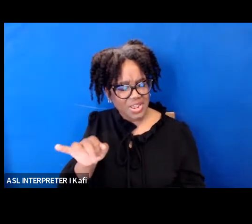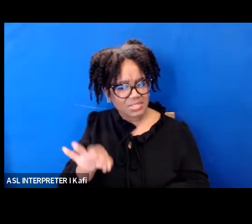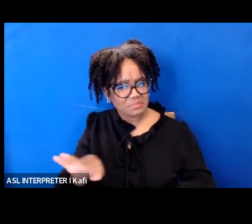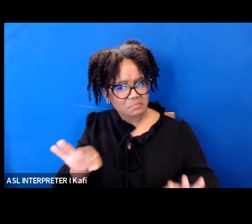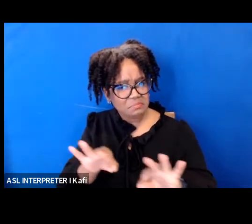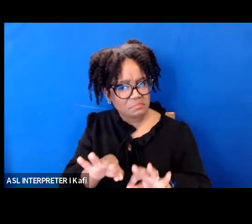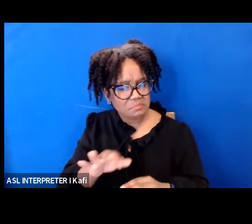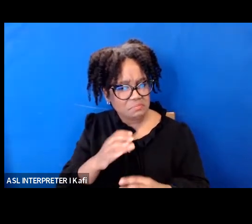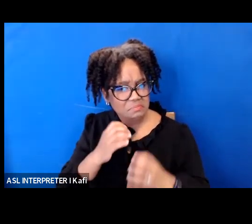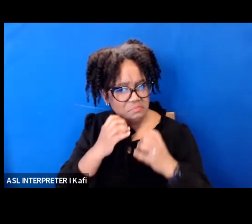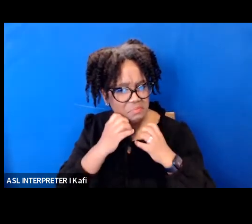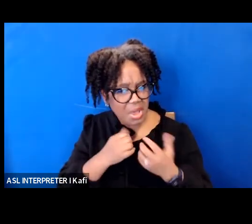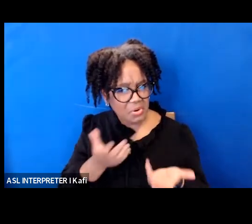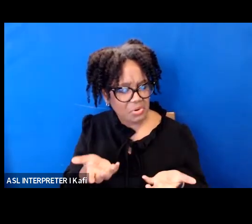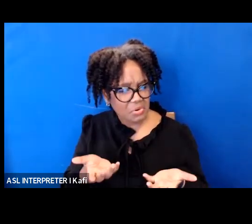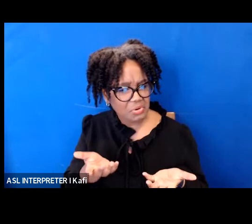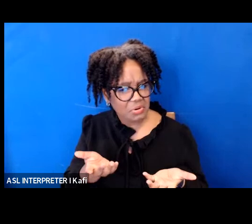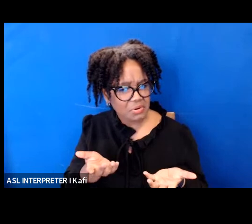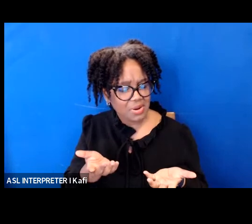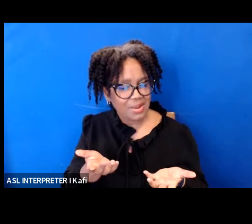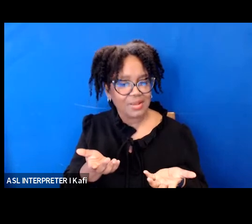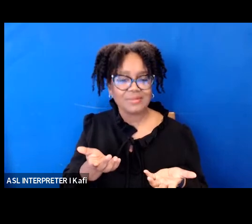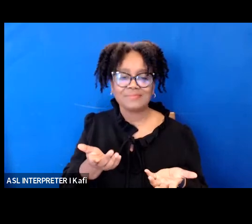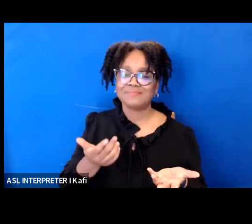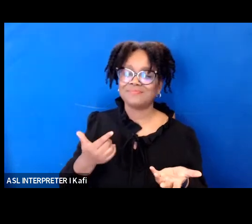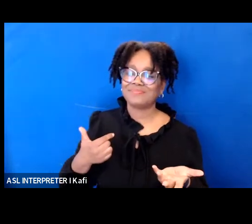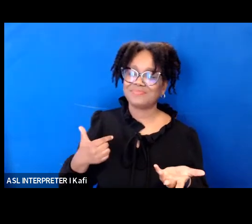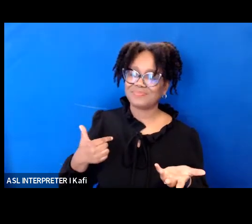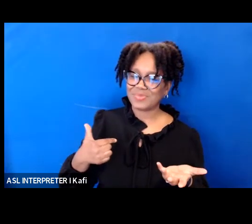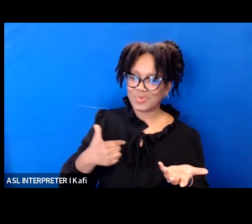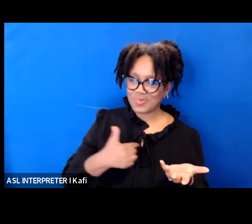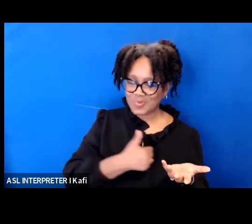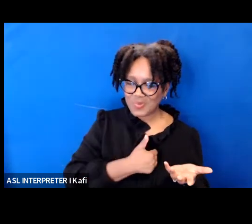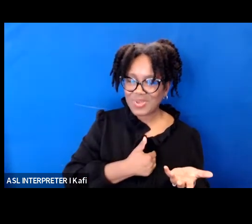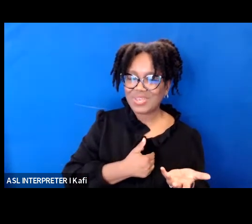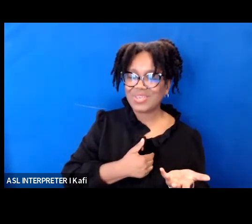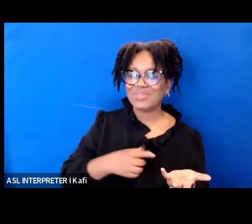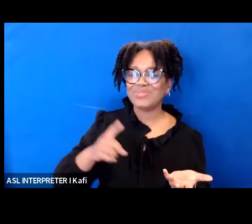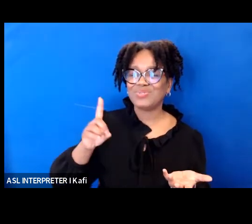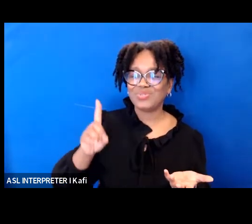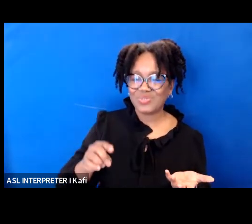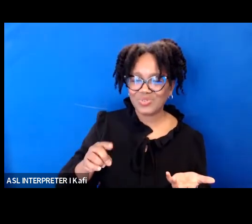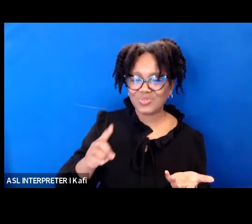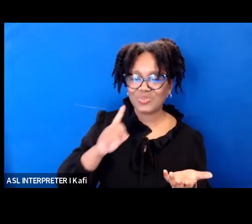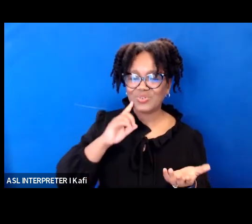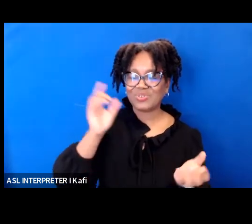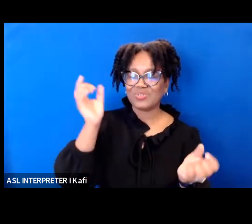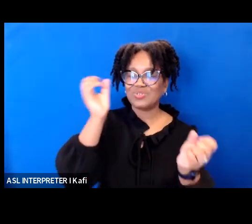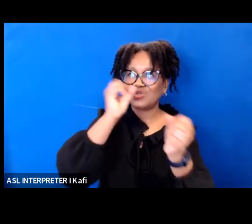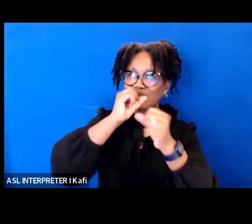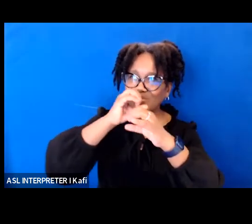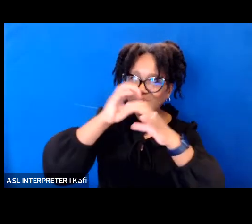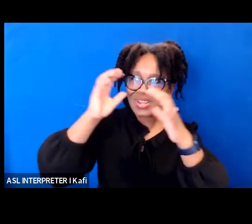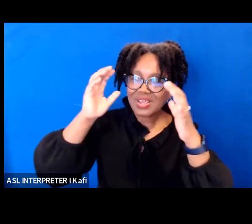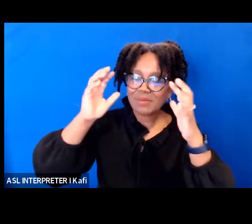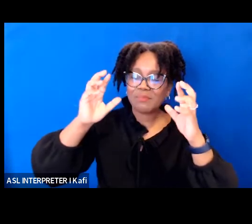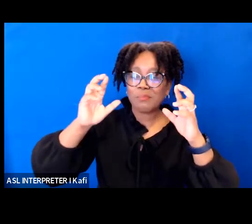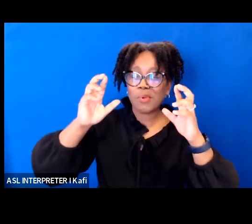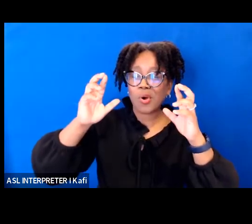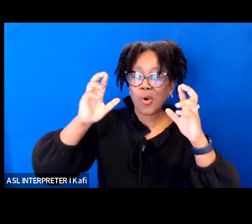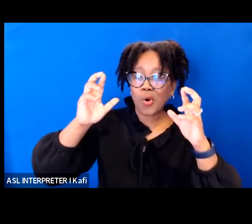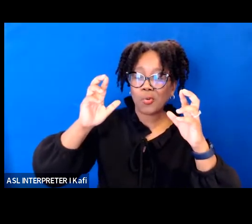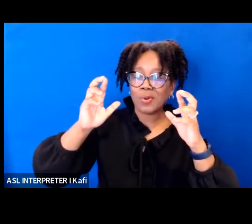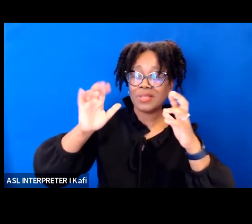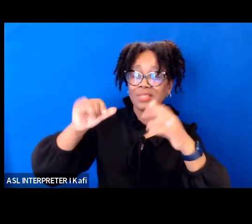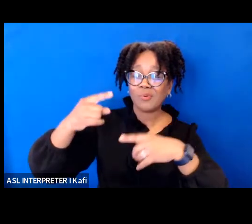and we do dream and hope of reaching a future where we're judged by our